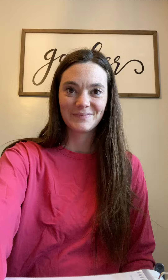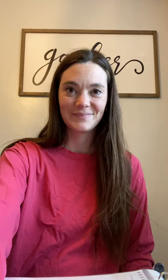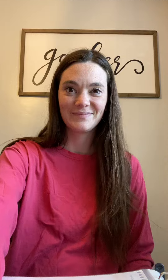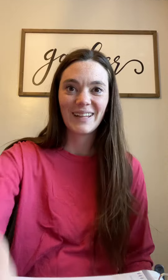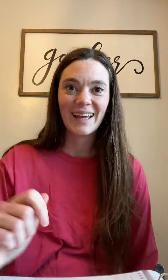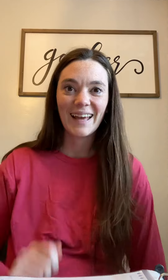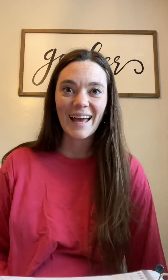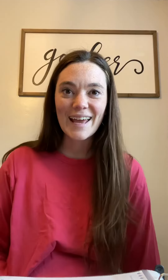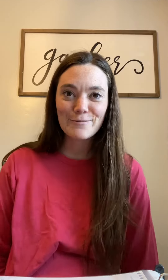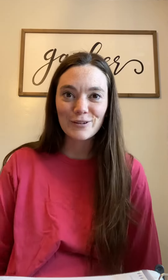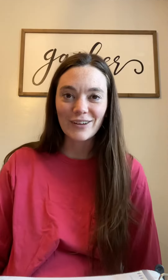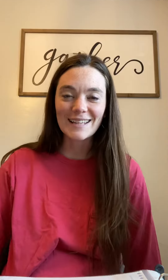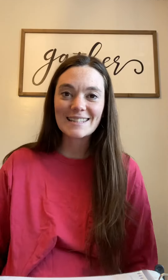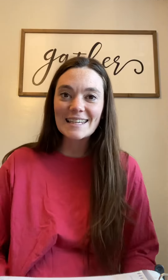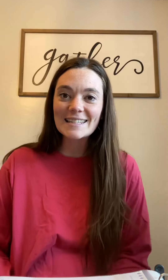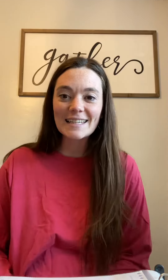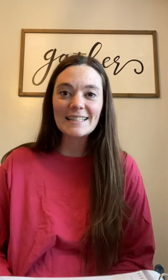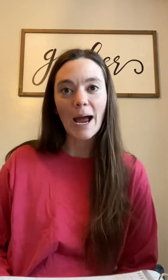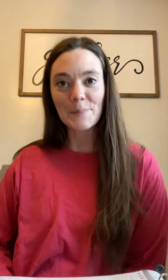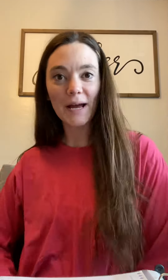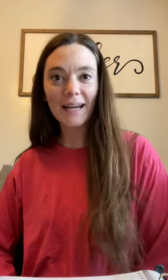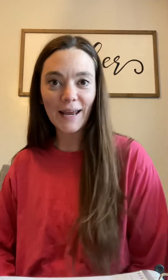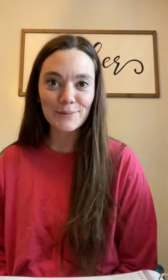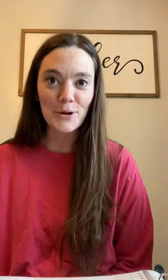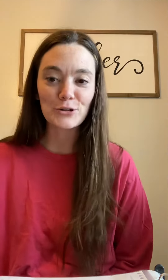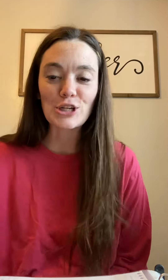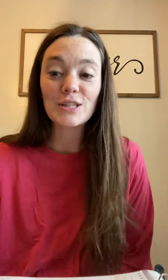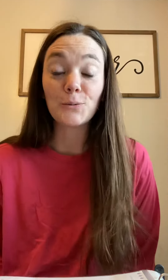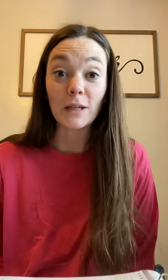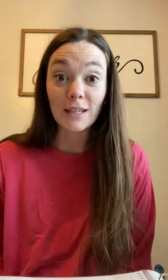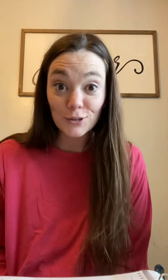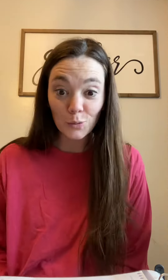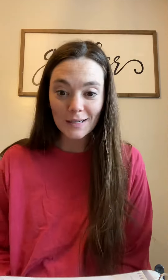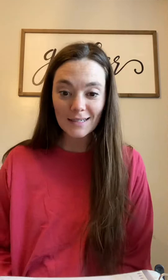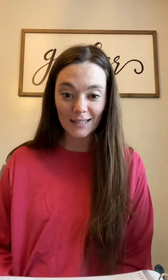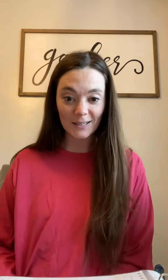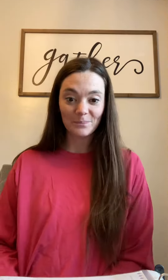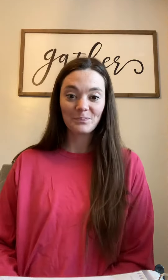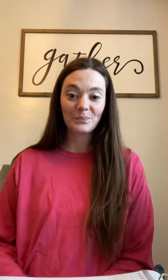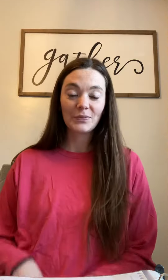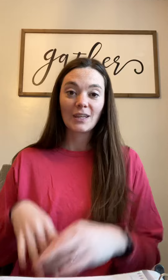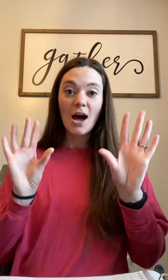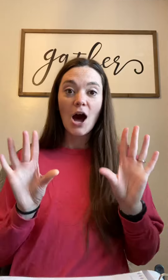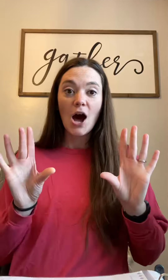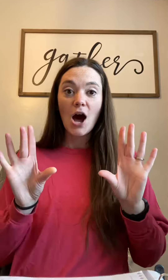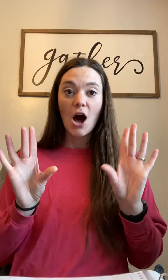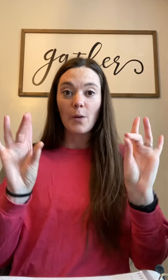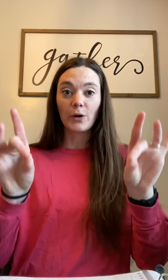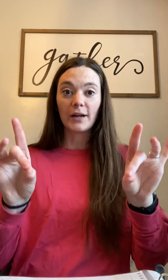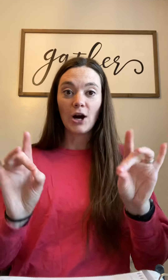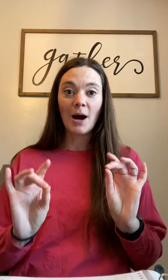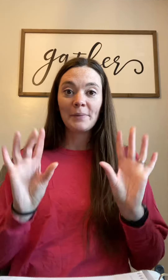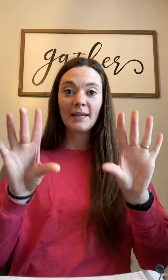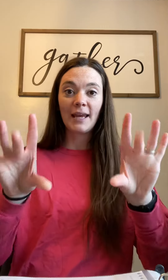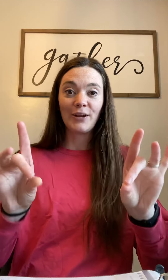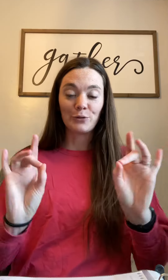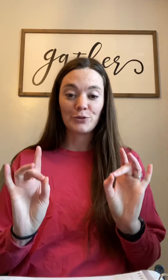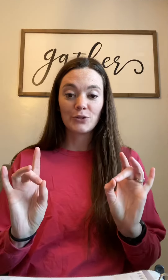Hey, we've got CC Timeline Hand Motions, Week 20. We're going to hop like kangaroos.